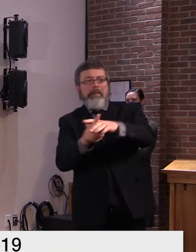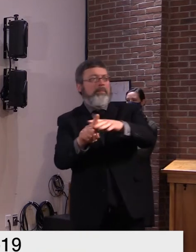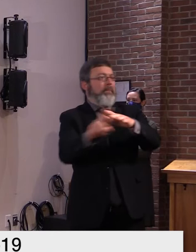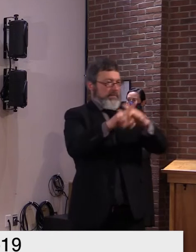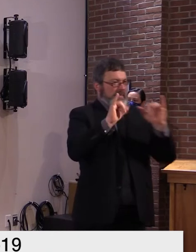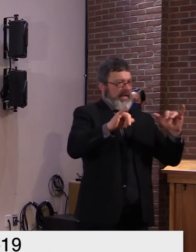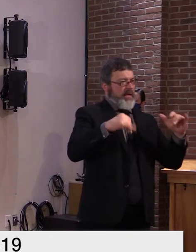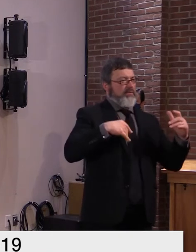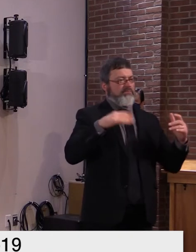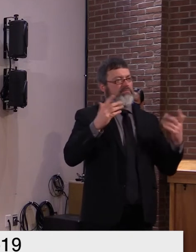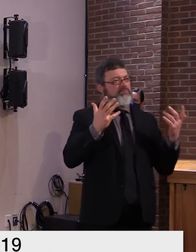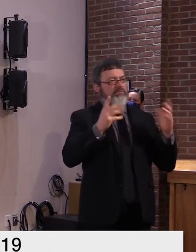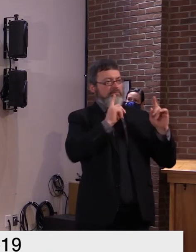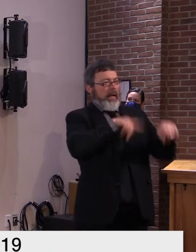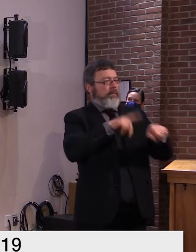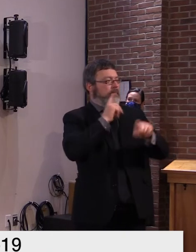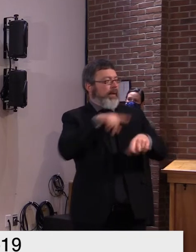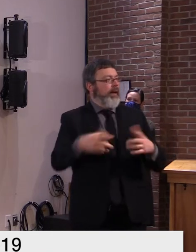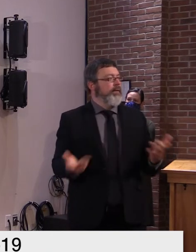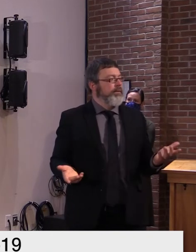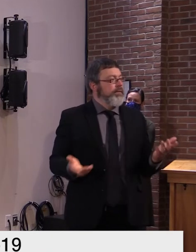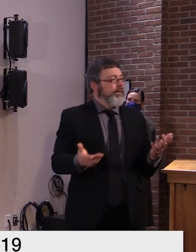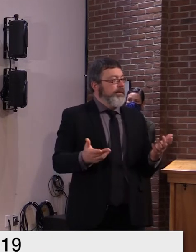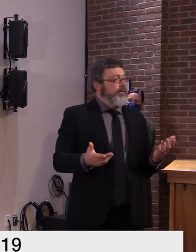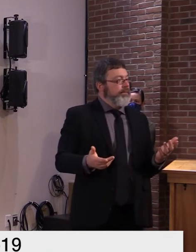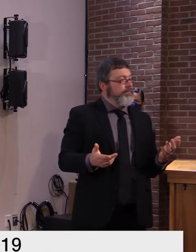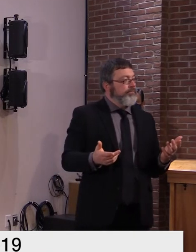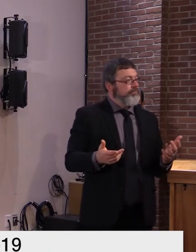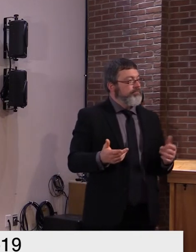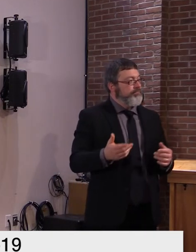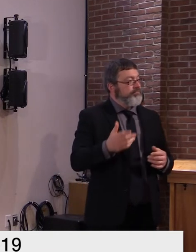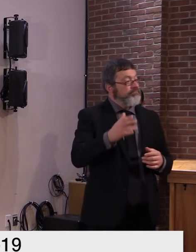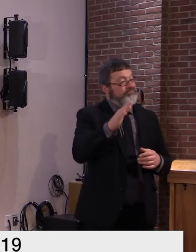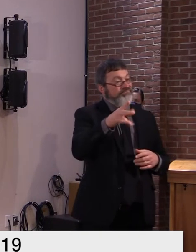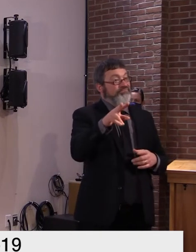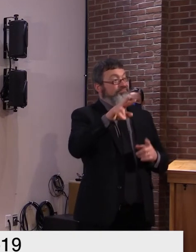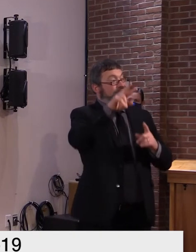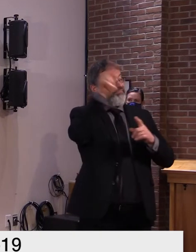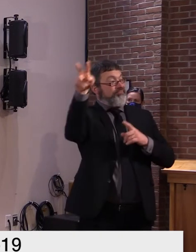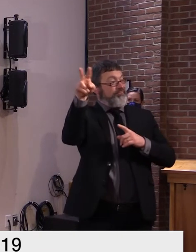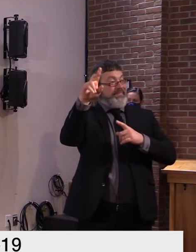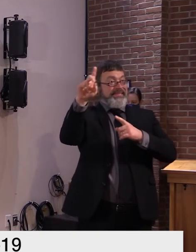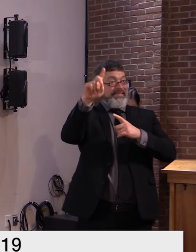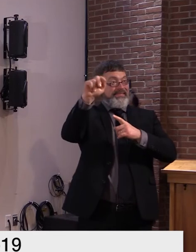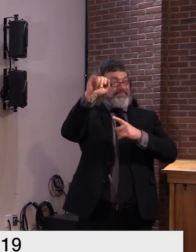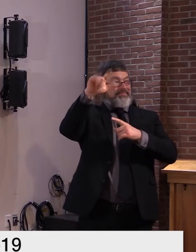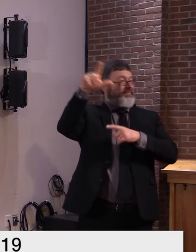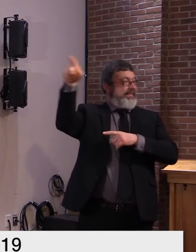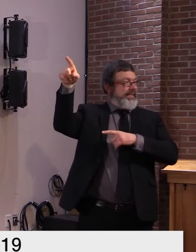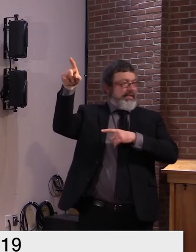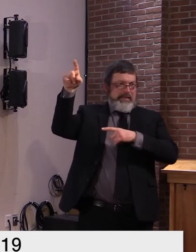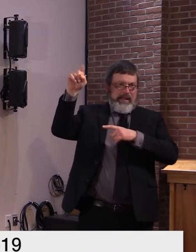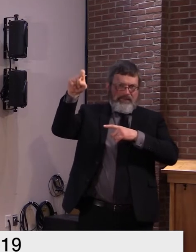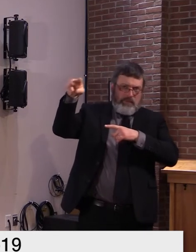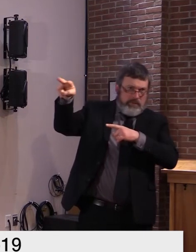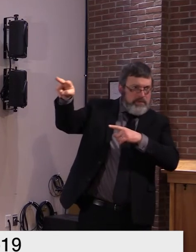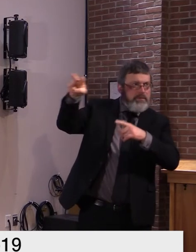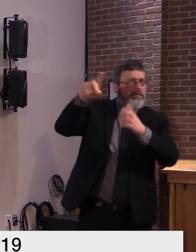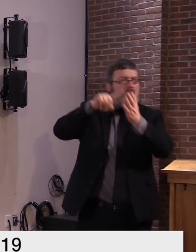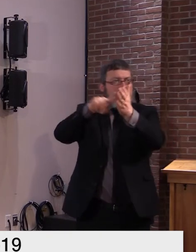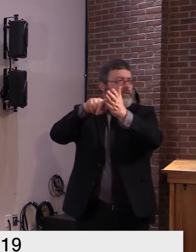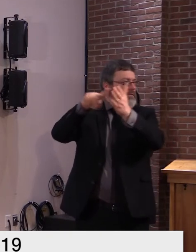nightly in terms of dale looking around and seeing what the staffing needs are in these facilities have had